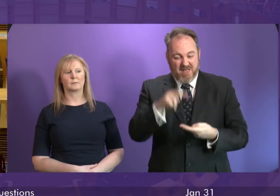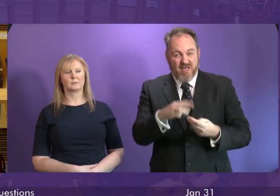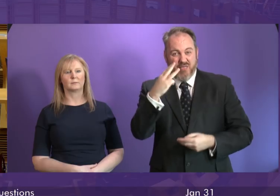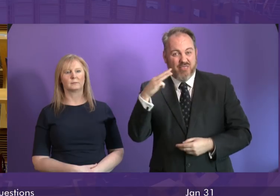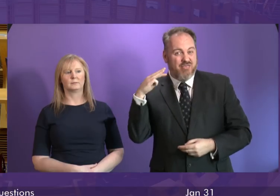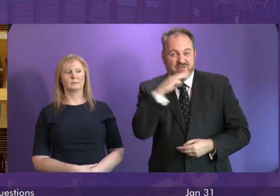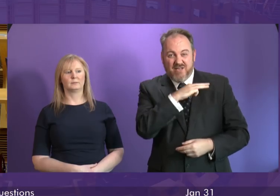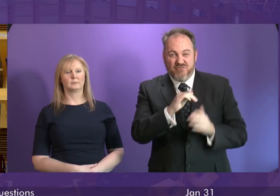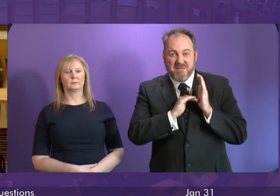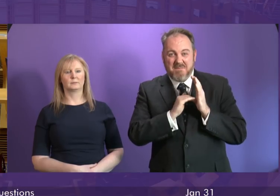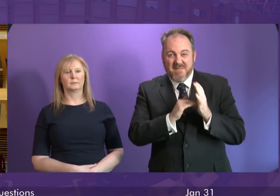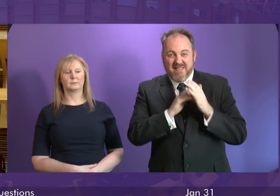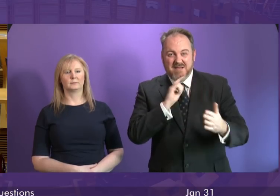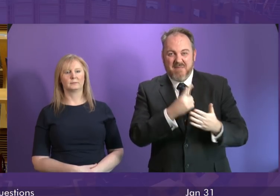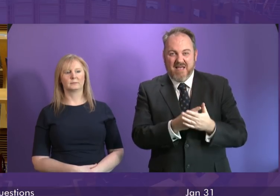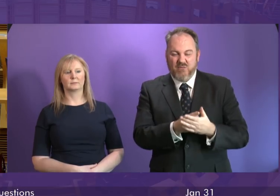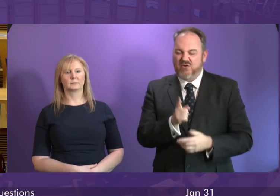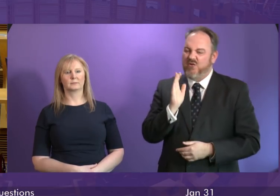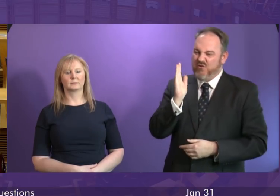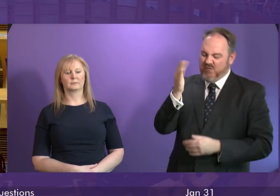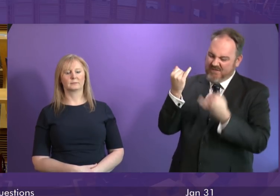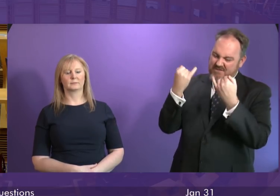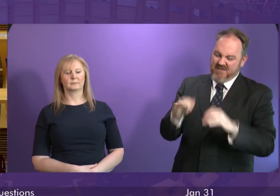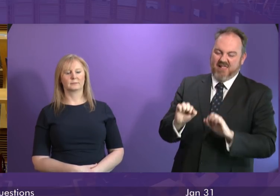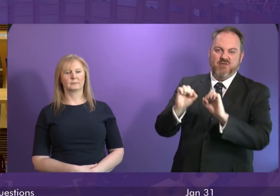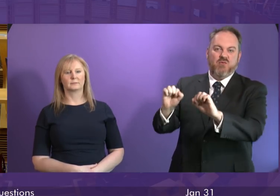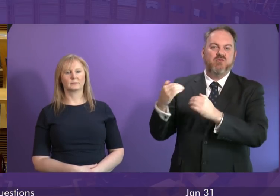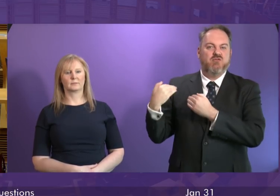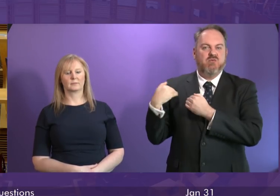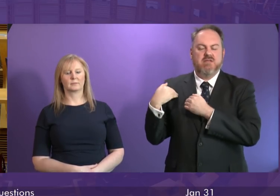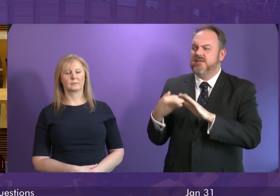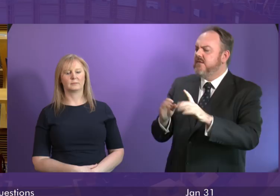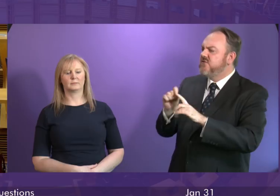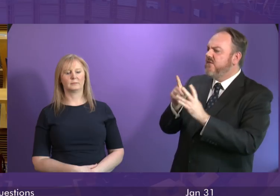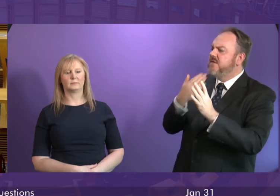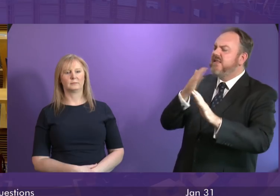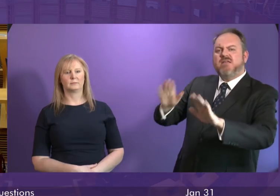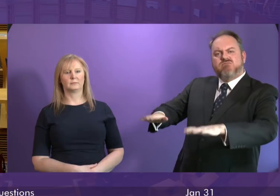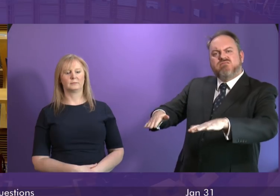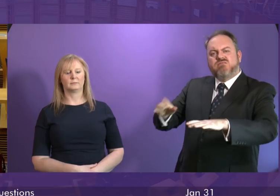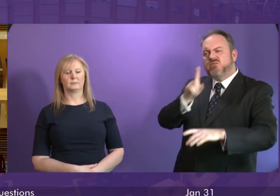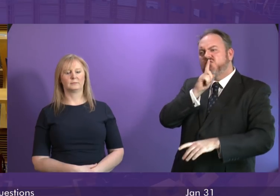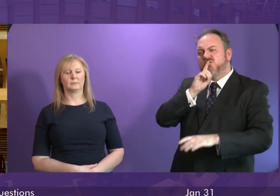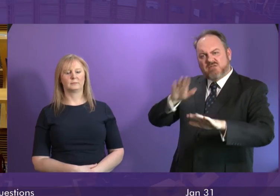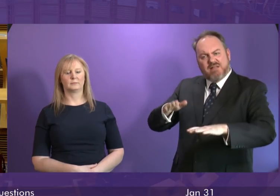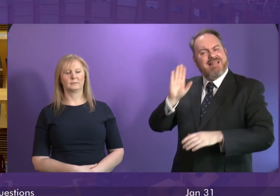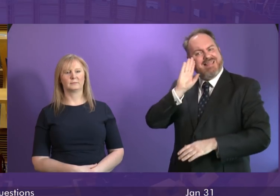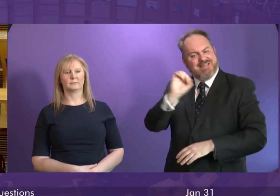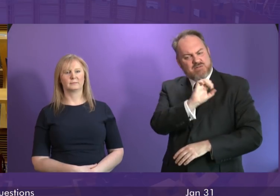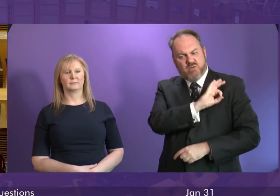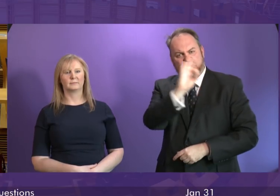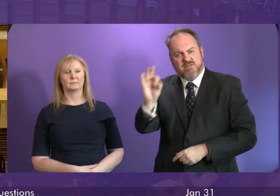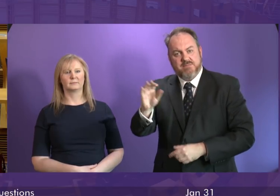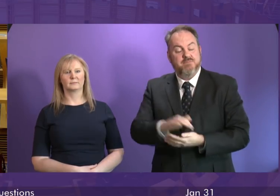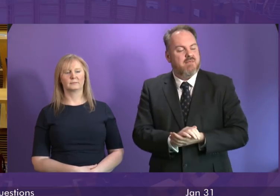million pounds you are failing in that duty order please let's hear the question the time I asked the